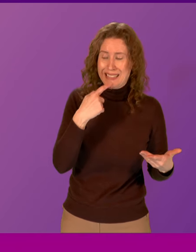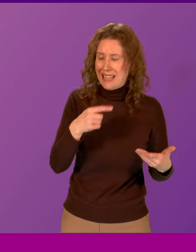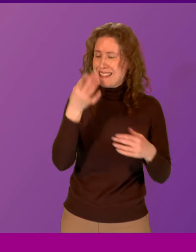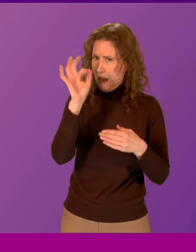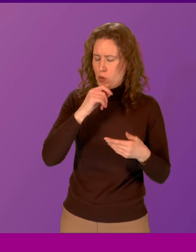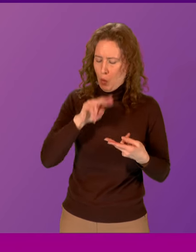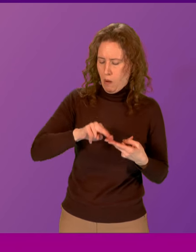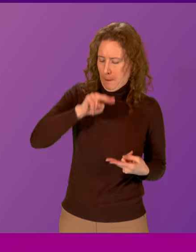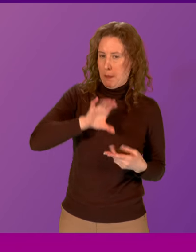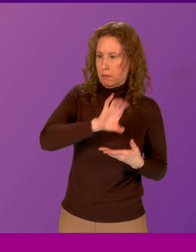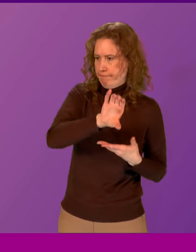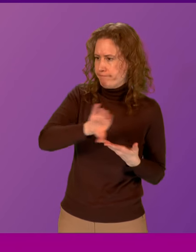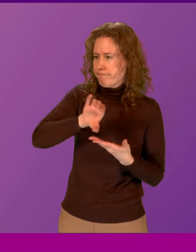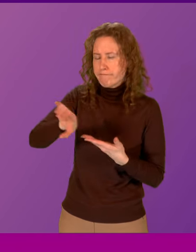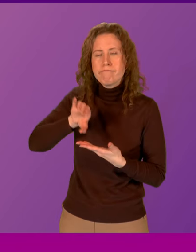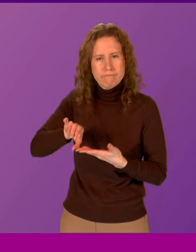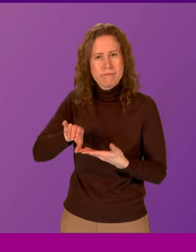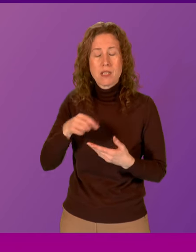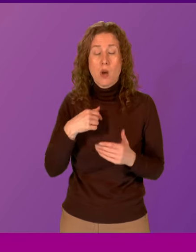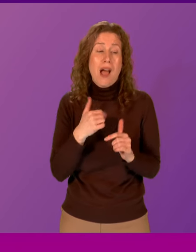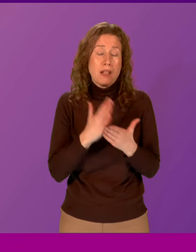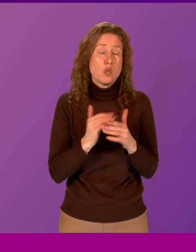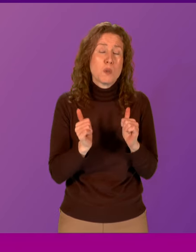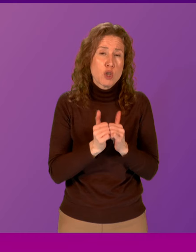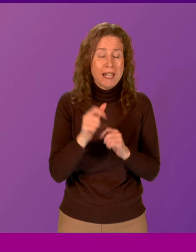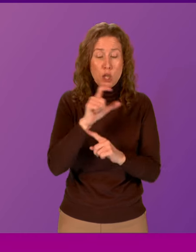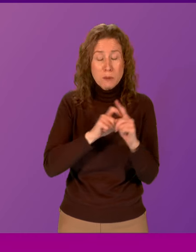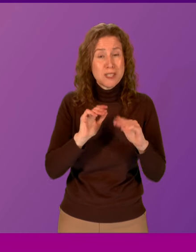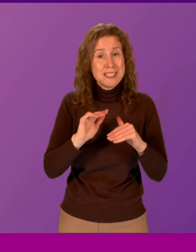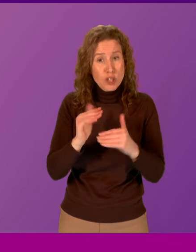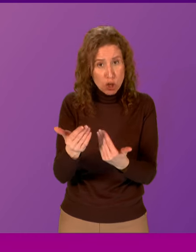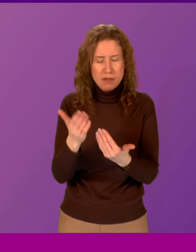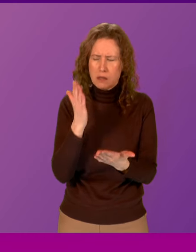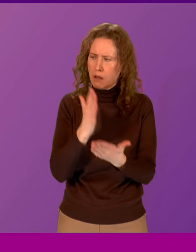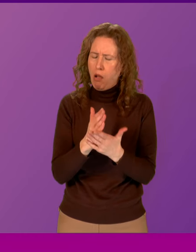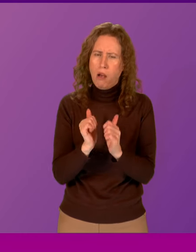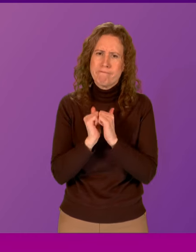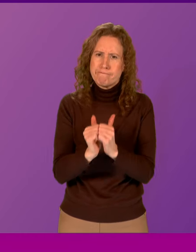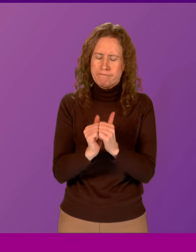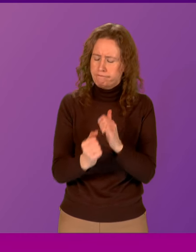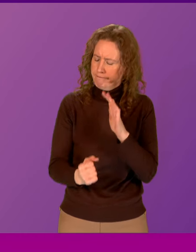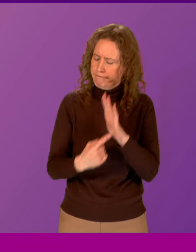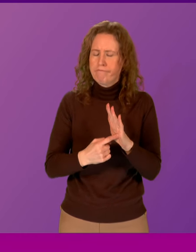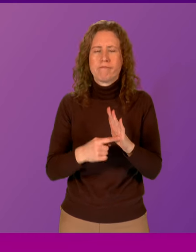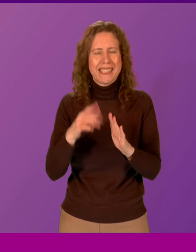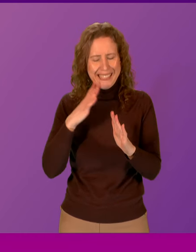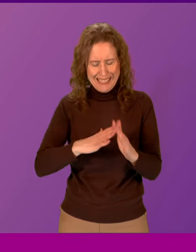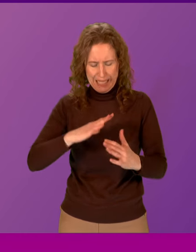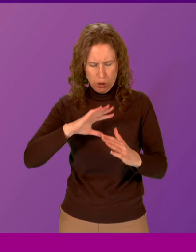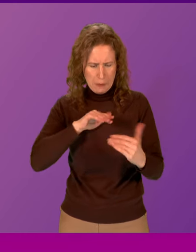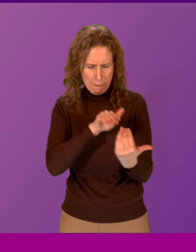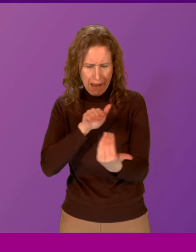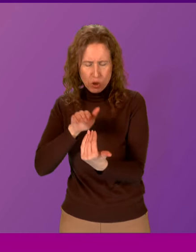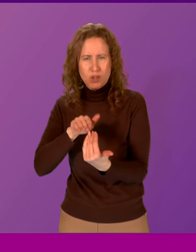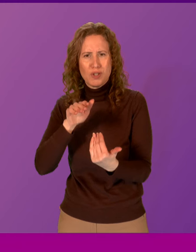for local government. So I do agree that community services are, of course, incredibly important. They should cater to the needs